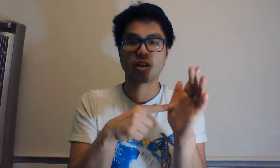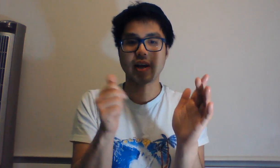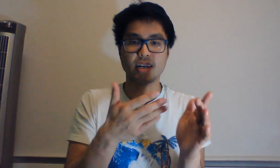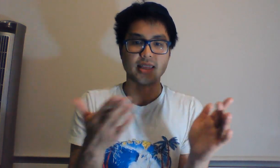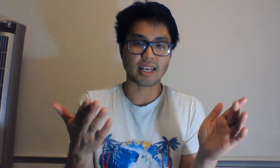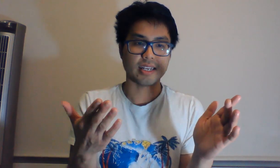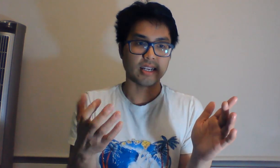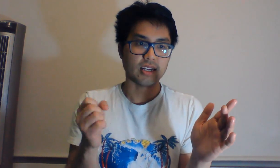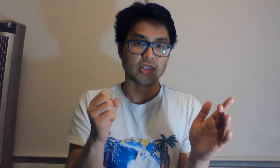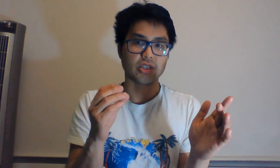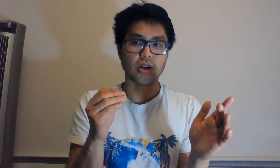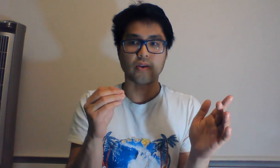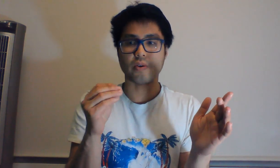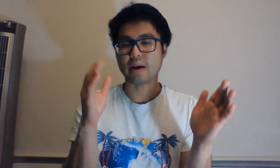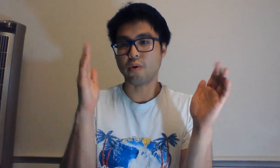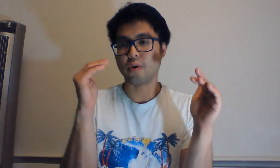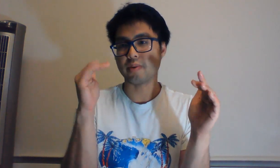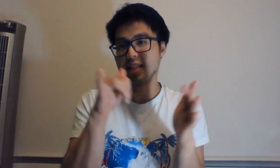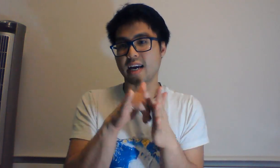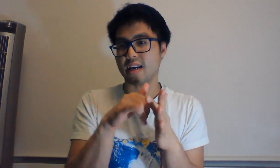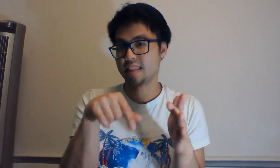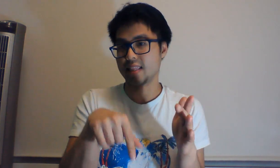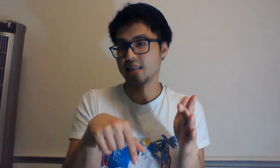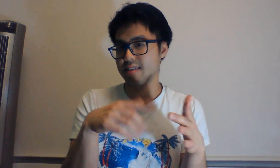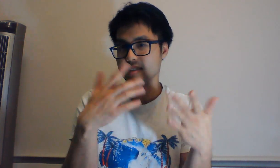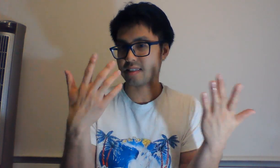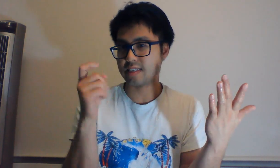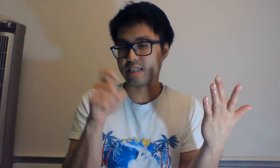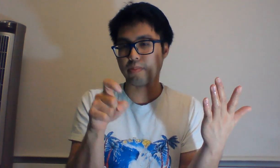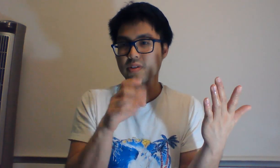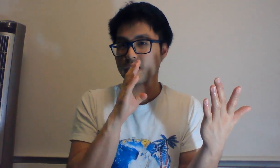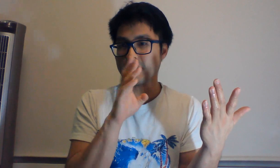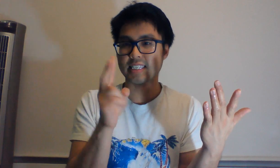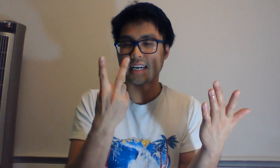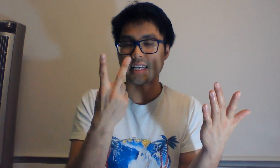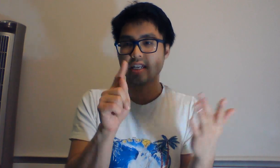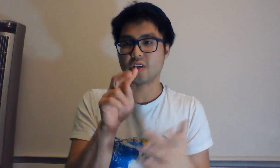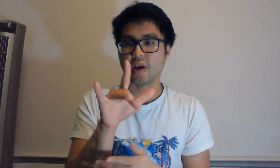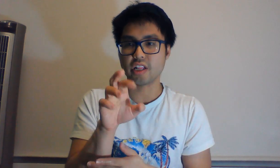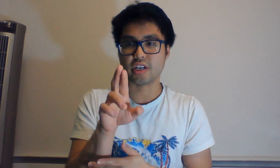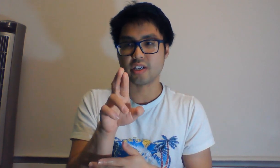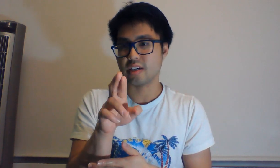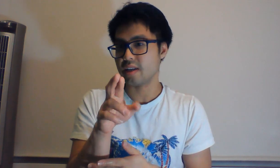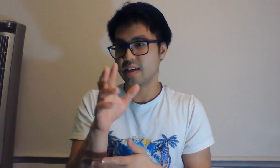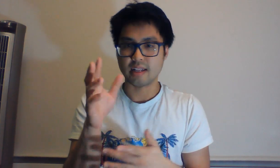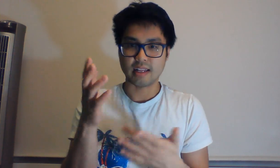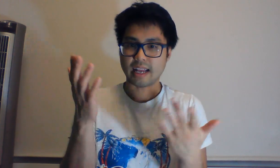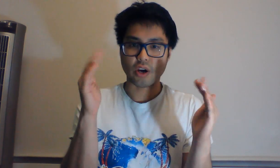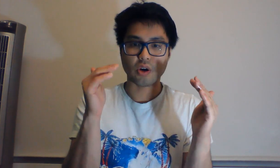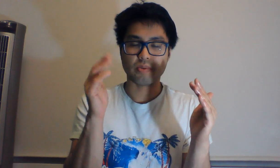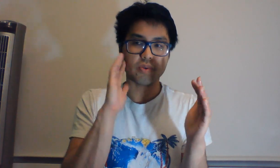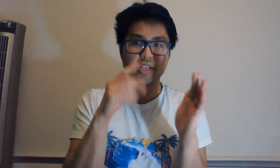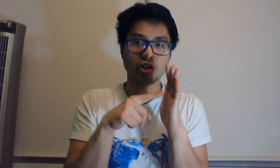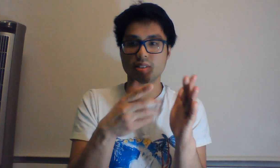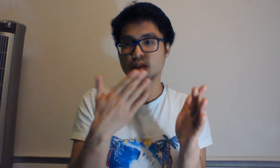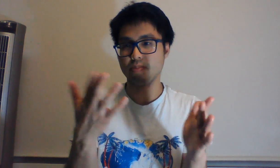anything, so I'm hoping that the supposed to be starting the trailer, I hope it will show something.